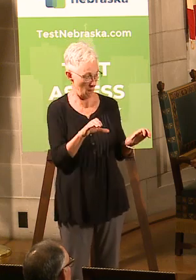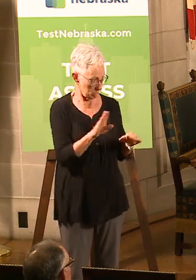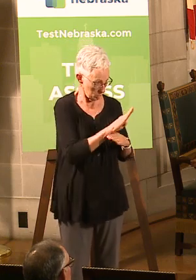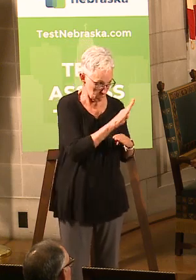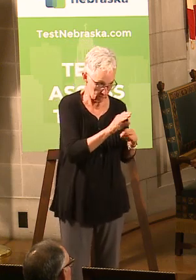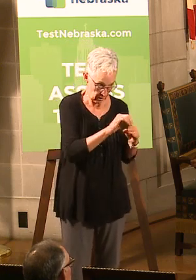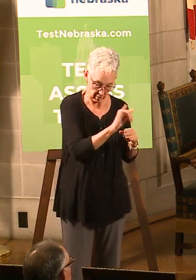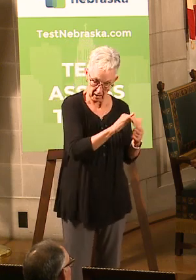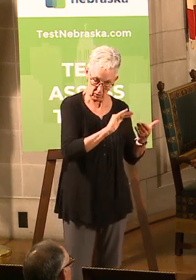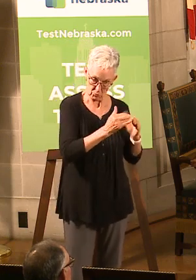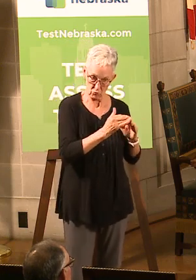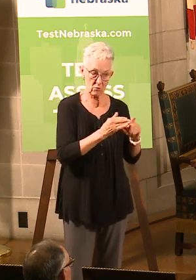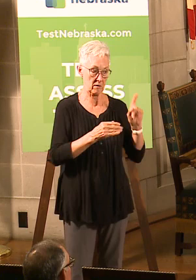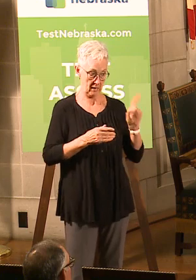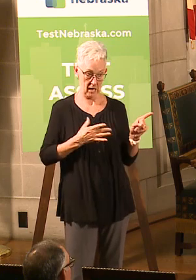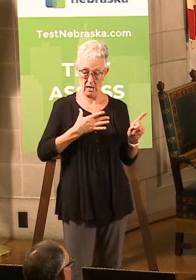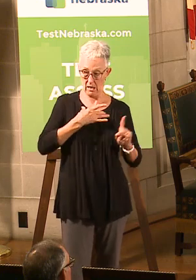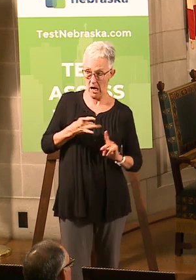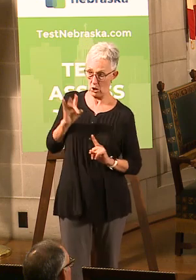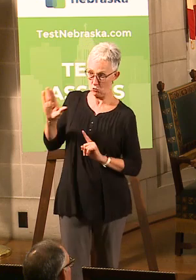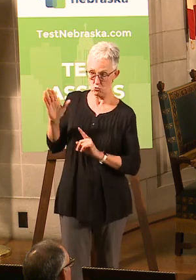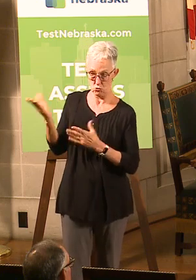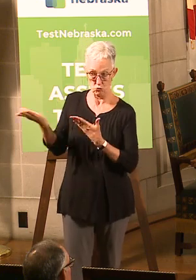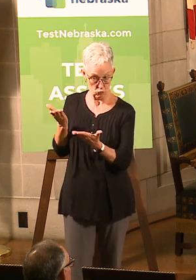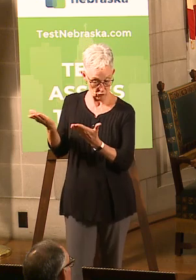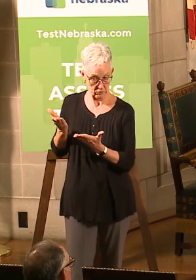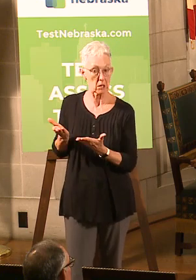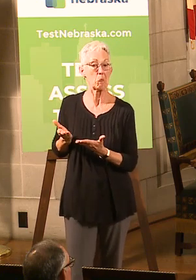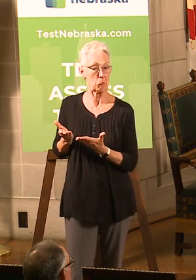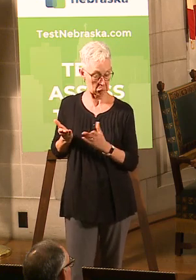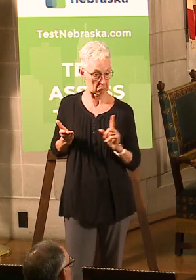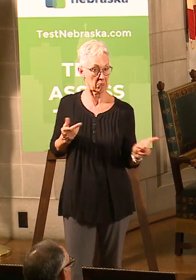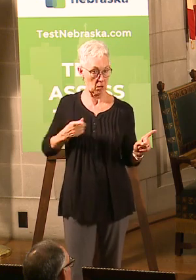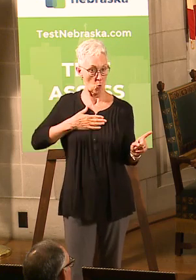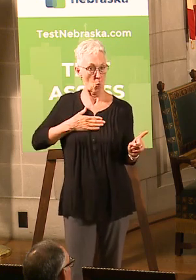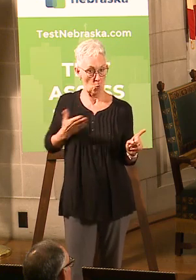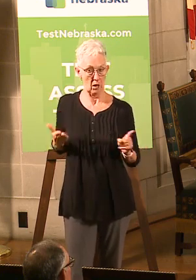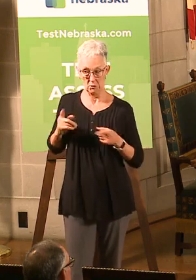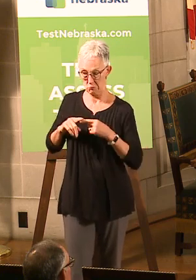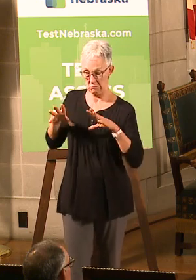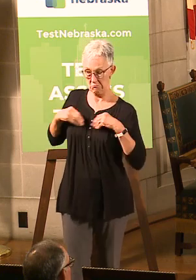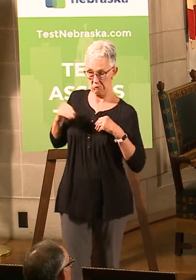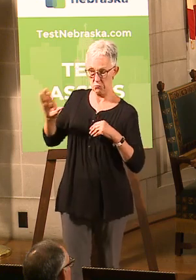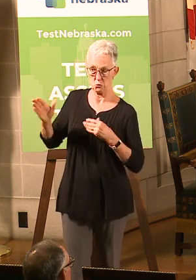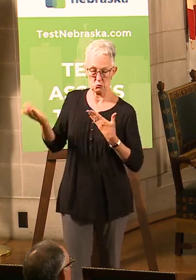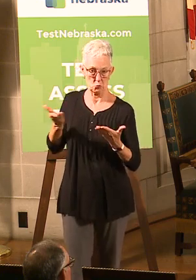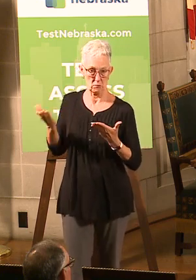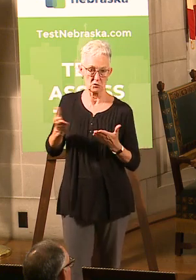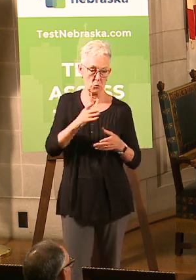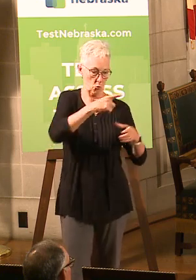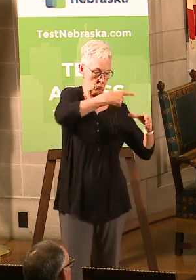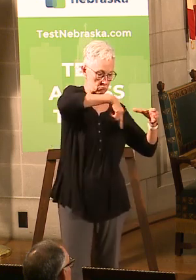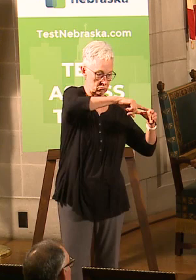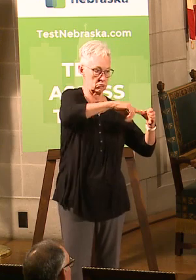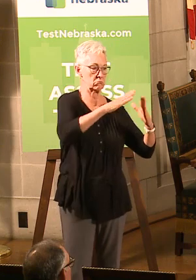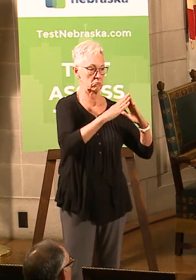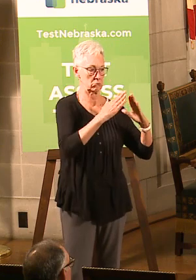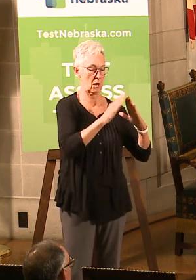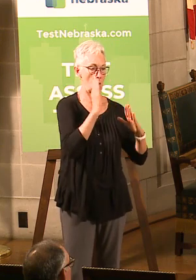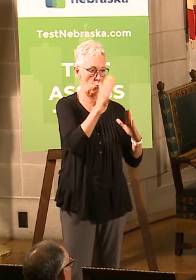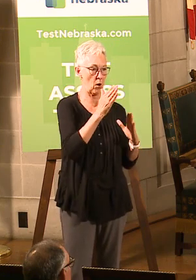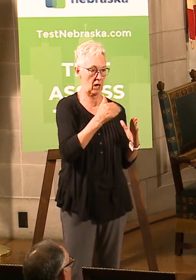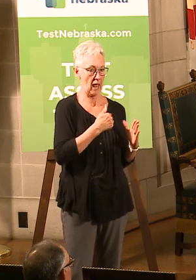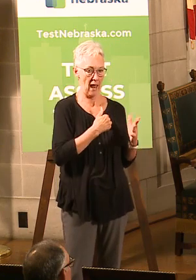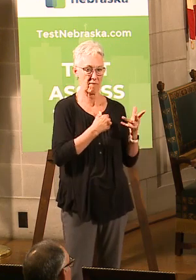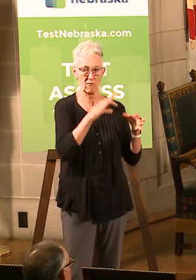record? Have you taken care of the citizens in the community? And the community will have some input based on this point system.